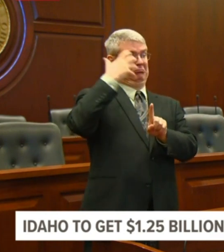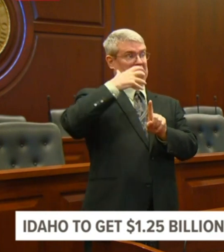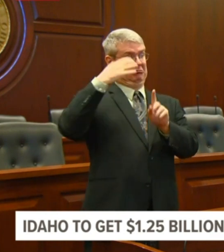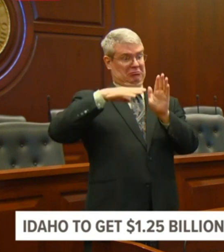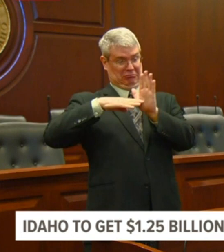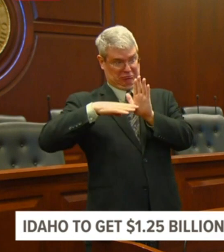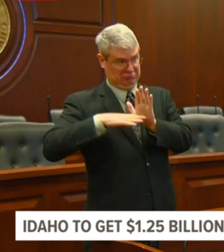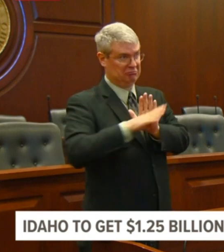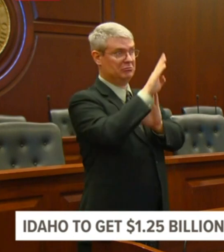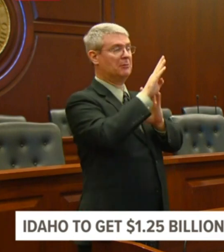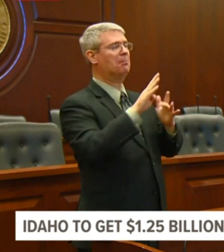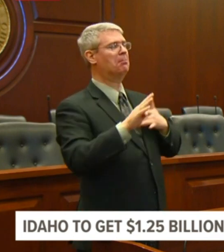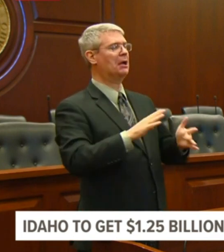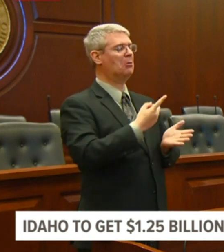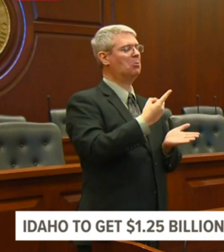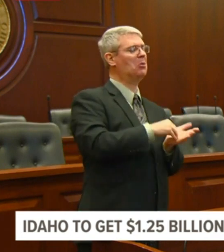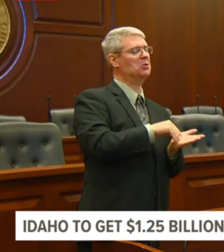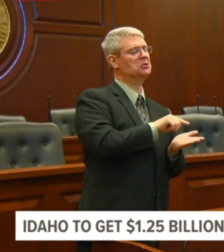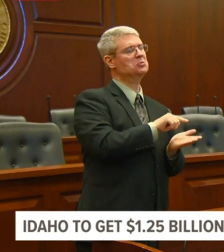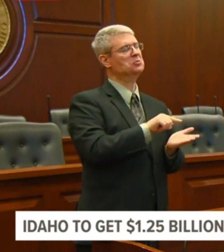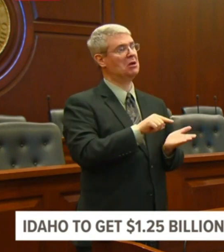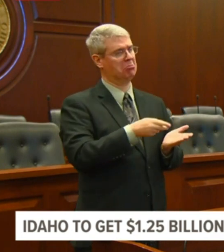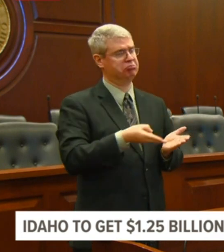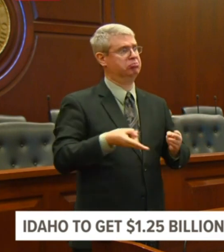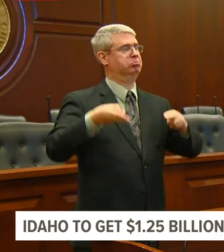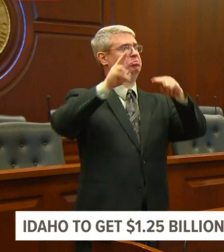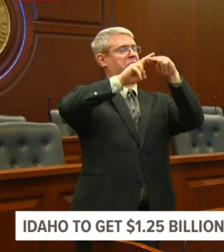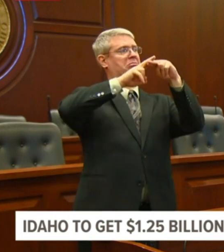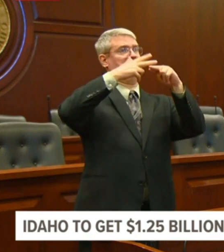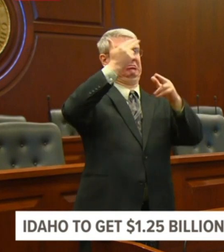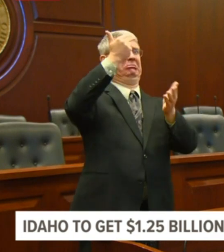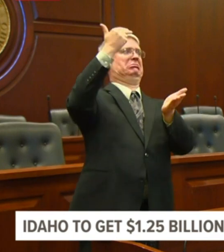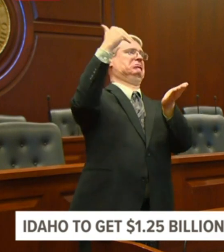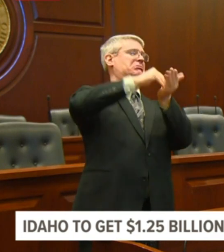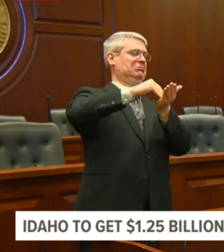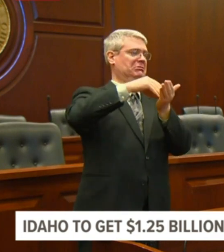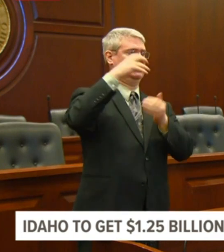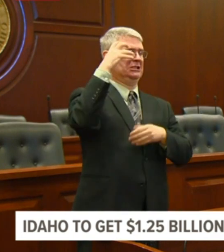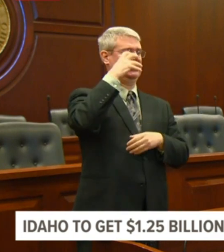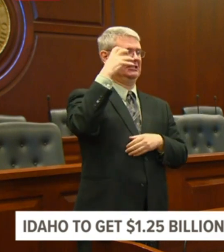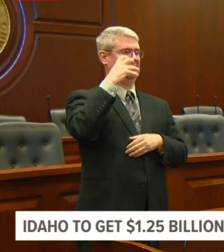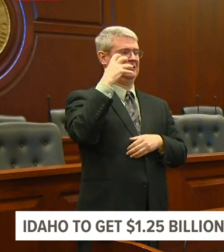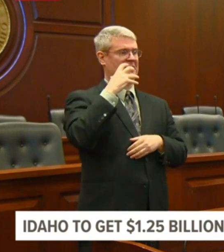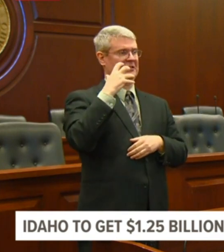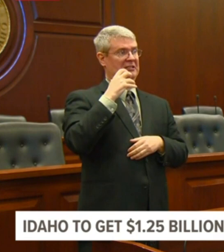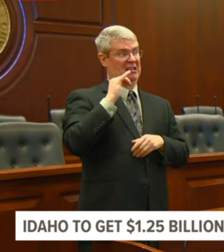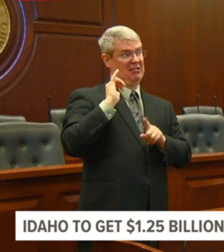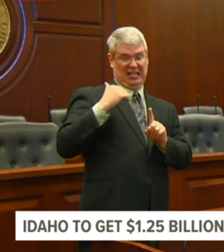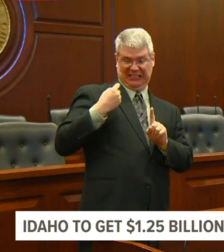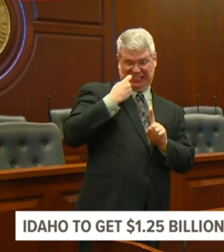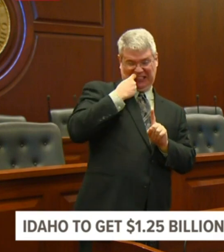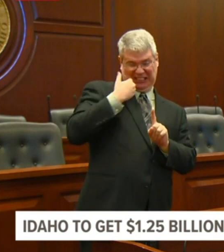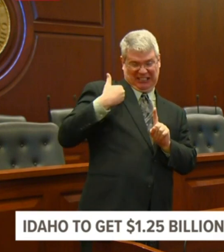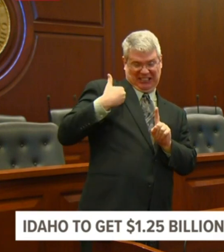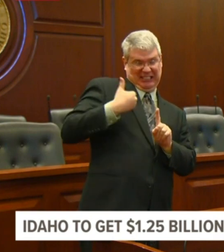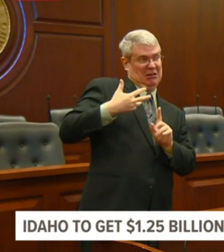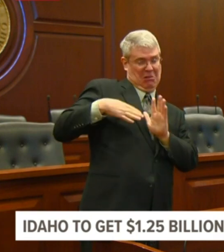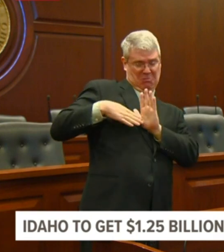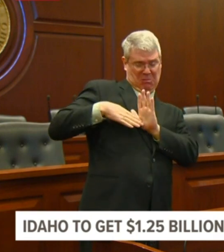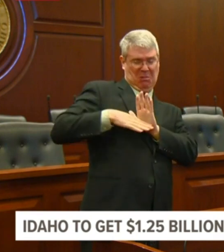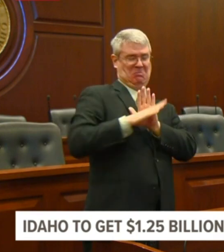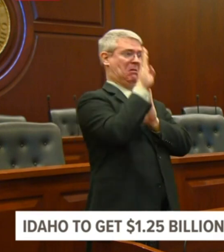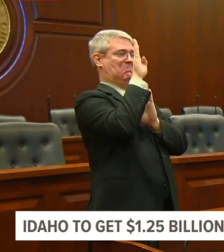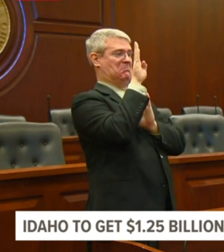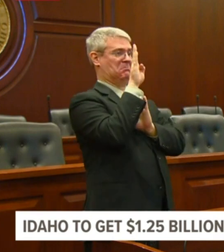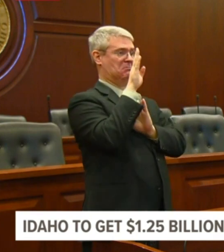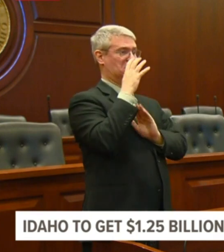a 1,200% increase in just a matter of days. As an aside, to put unemployment in